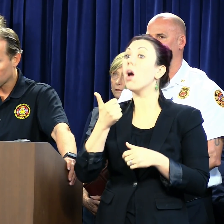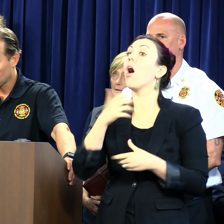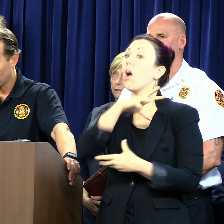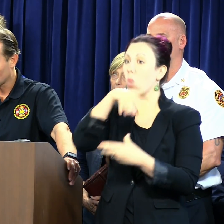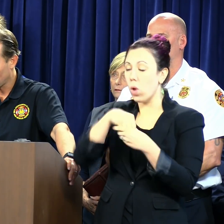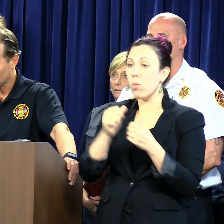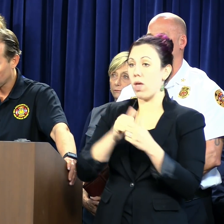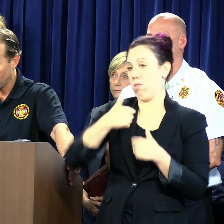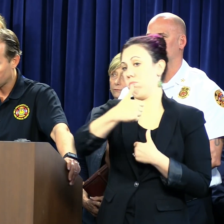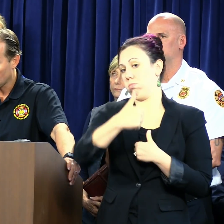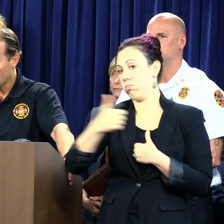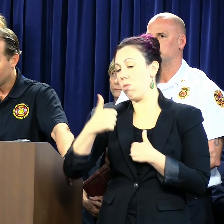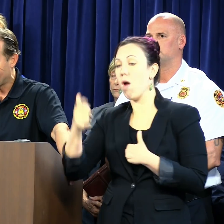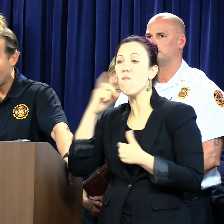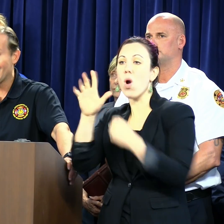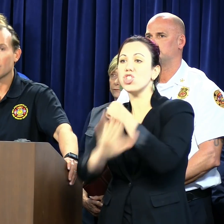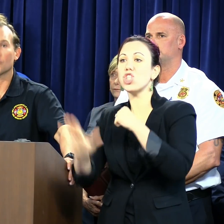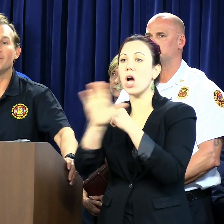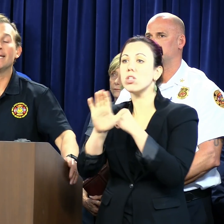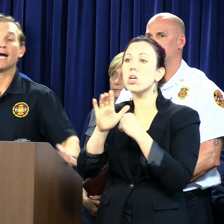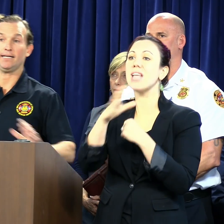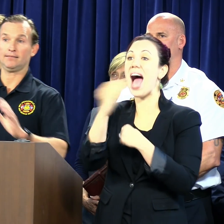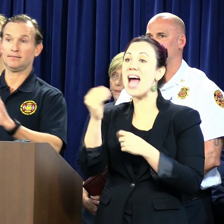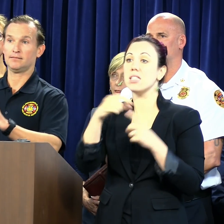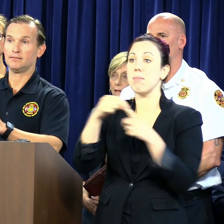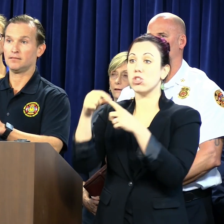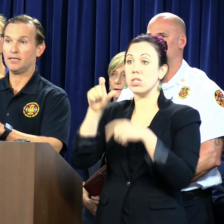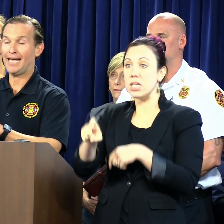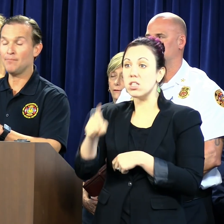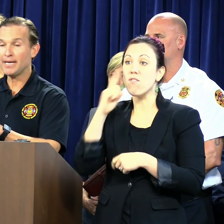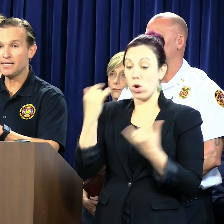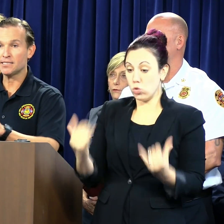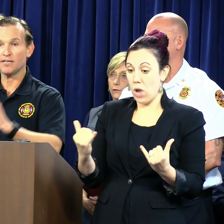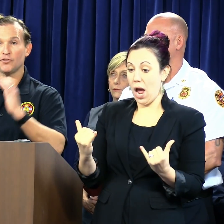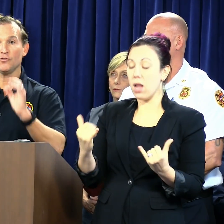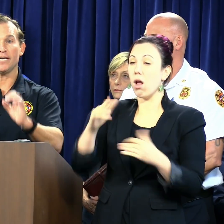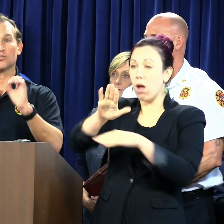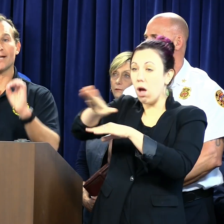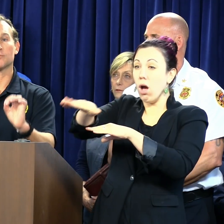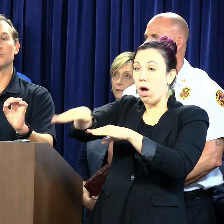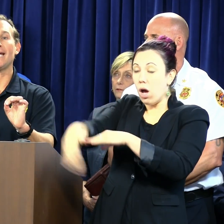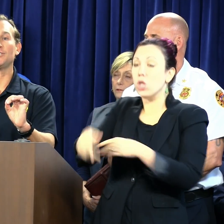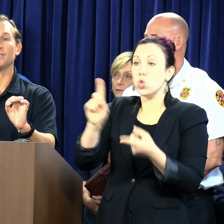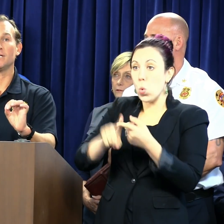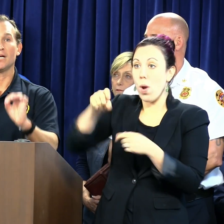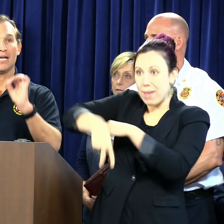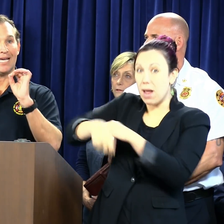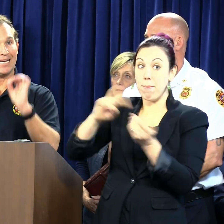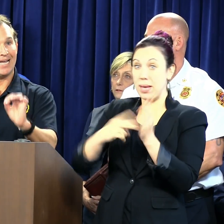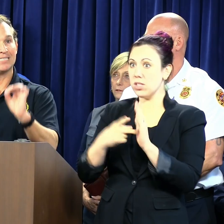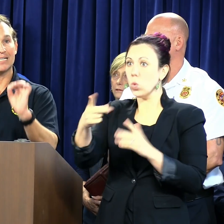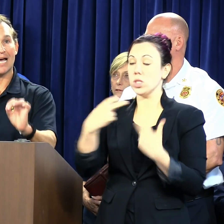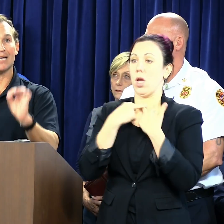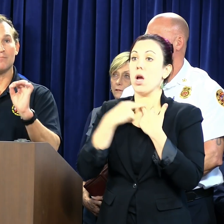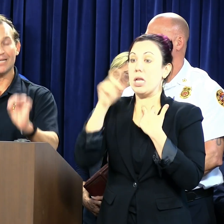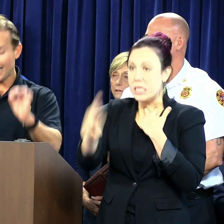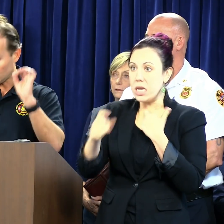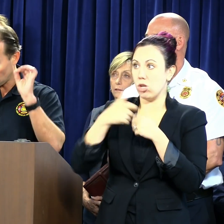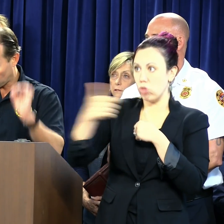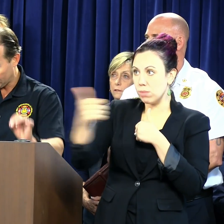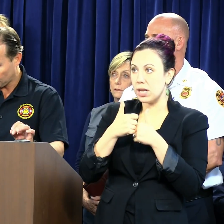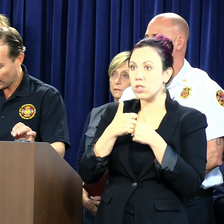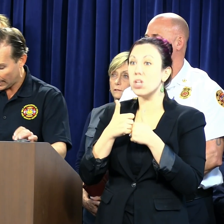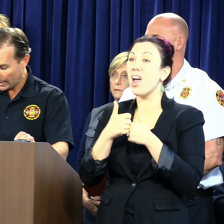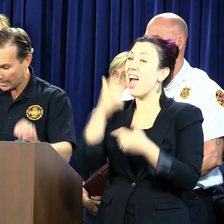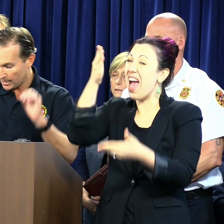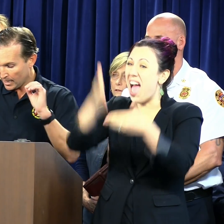and for special needs tonight through midnight. That means if you need transportation, it ends tonight at midnight.